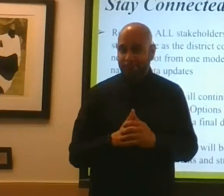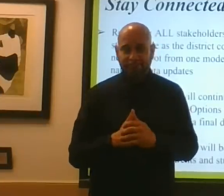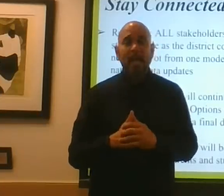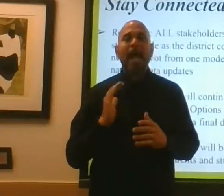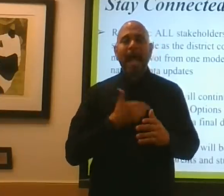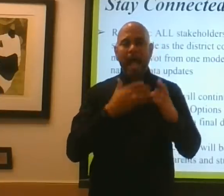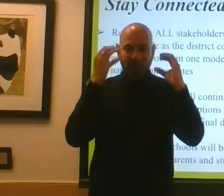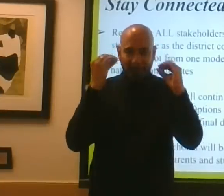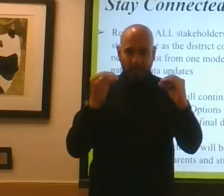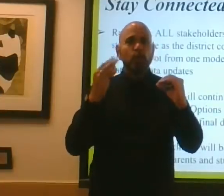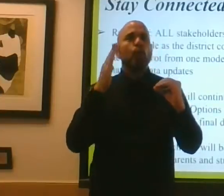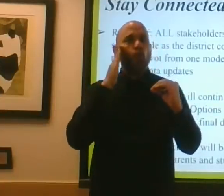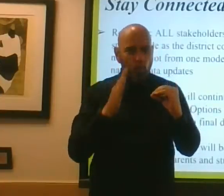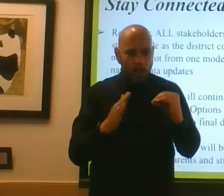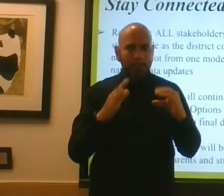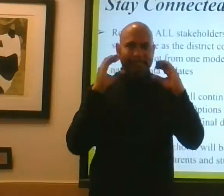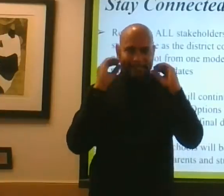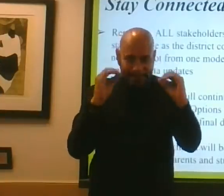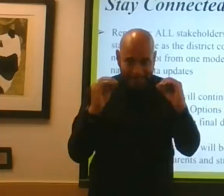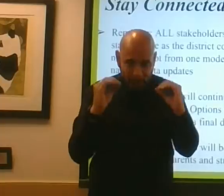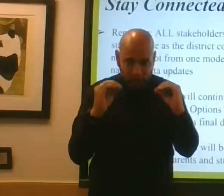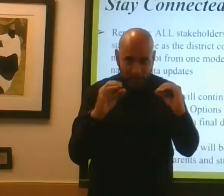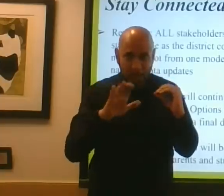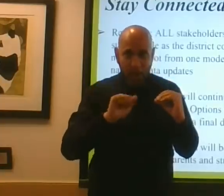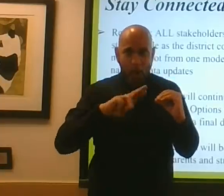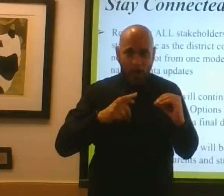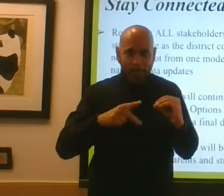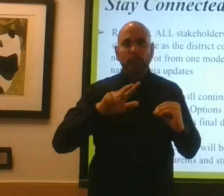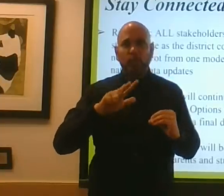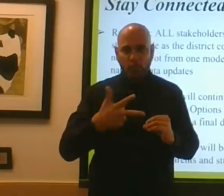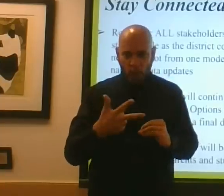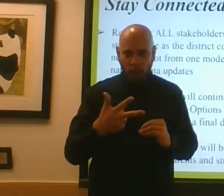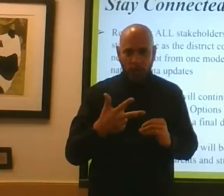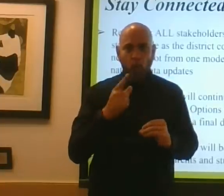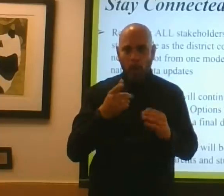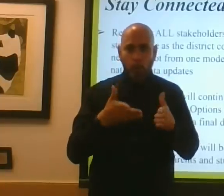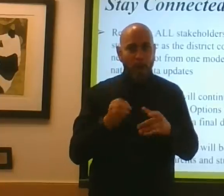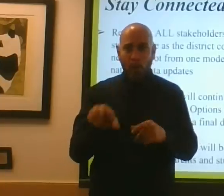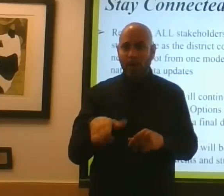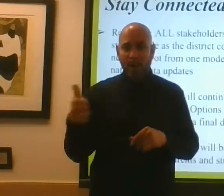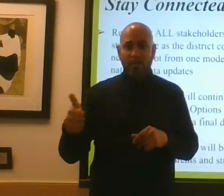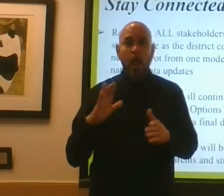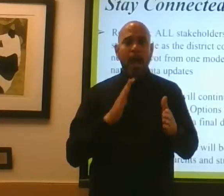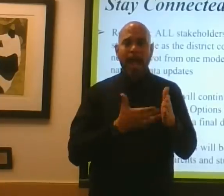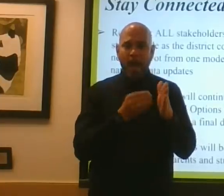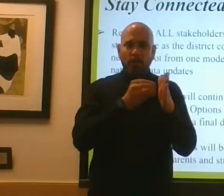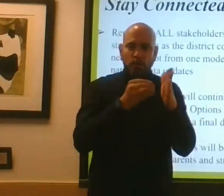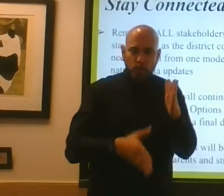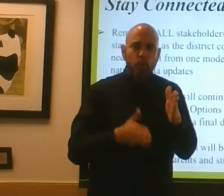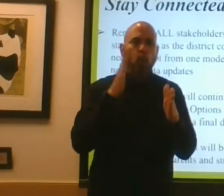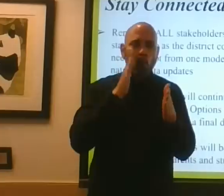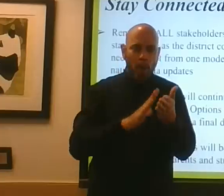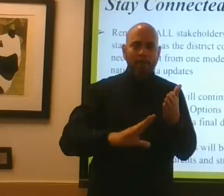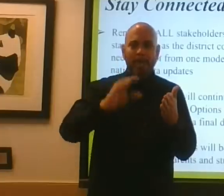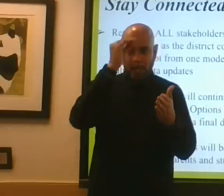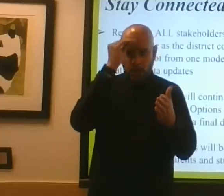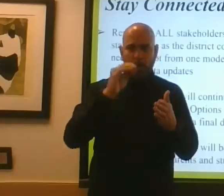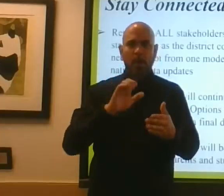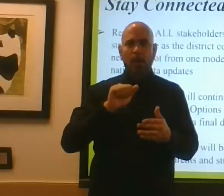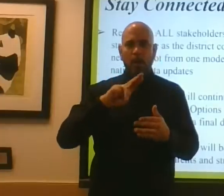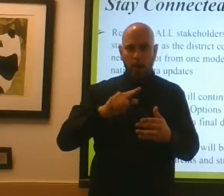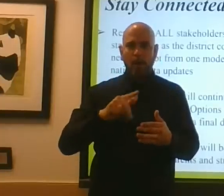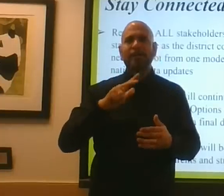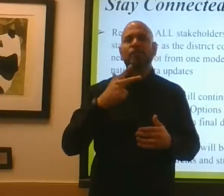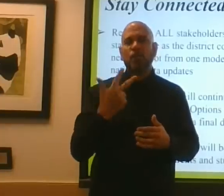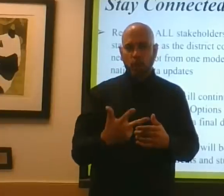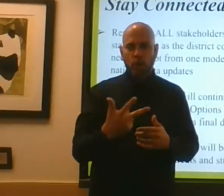teachers will be teaching on August 3rd one way or the other. Our students will be learning on August 3rd